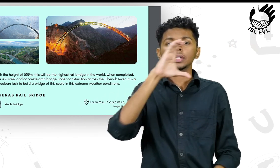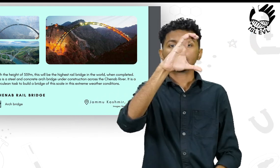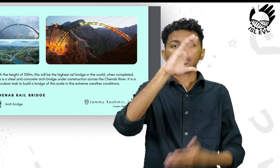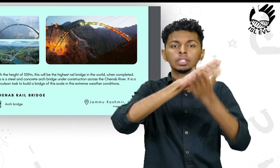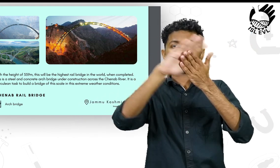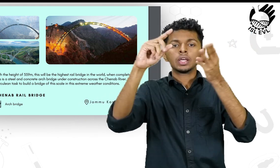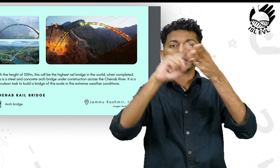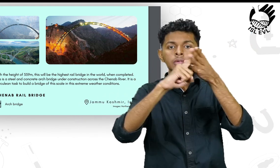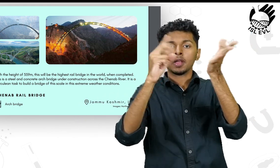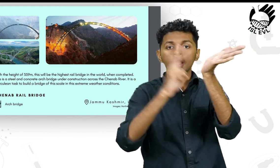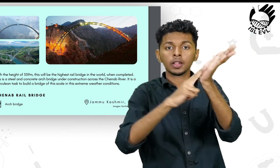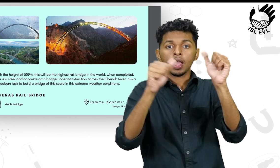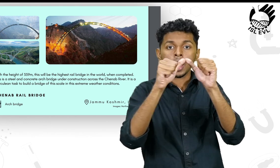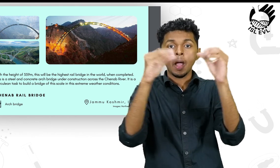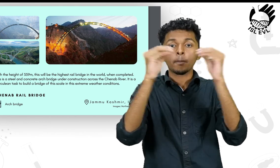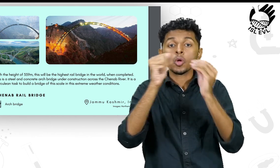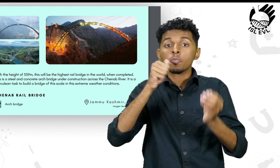River.